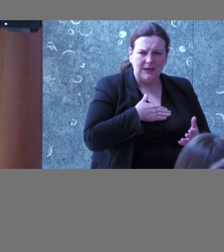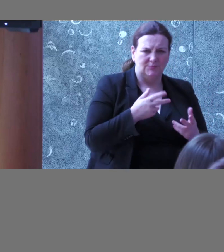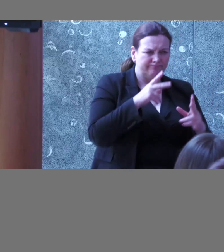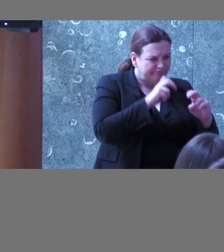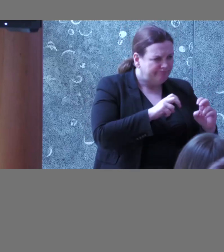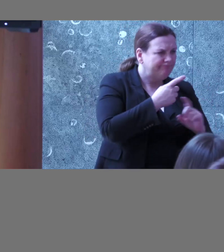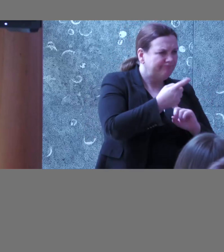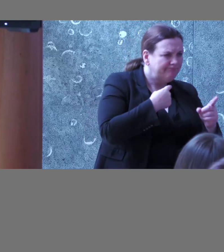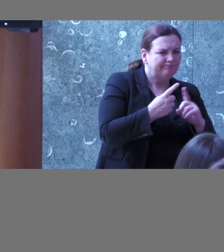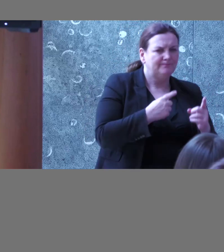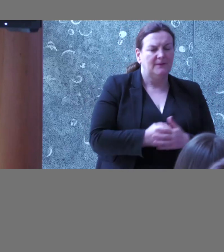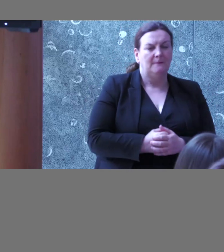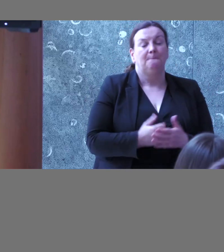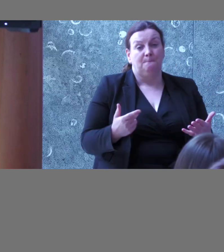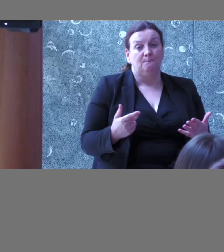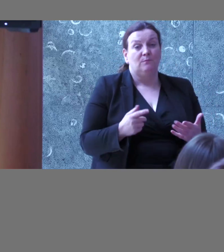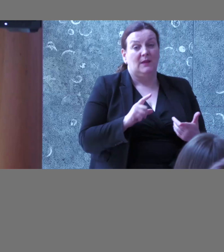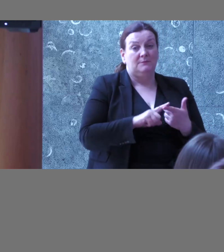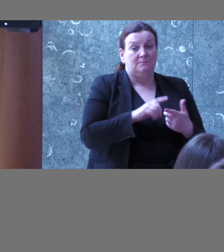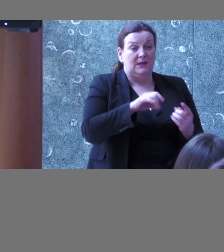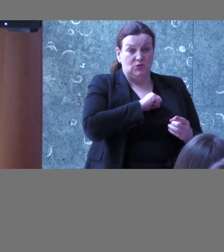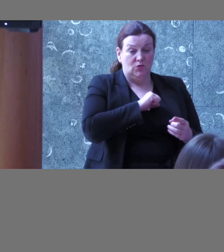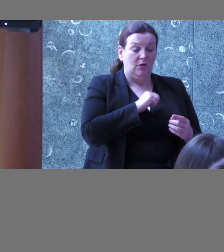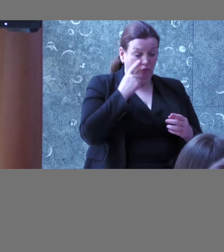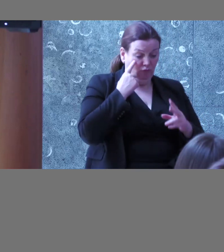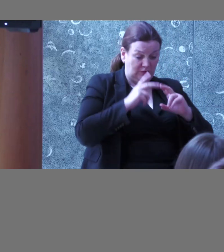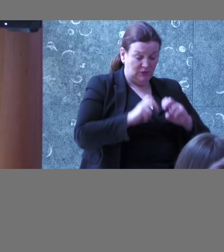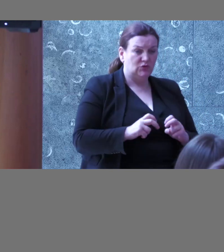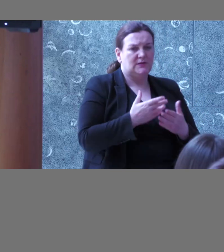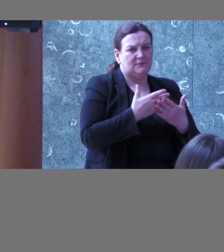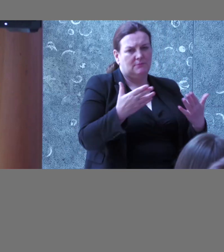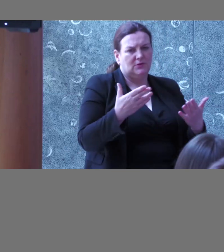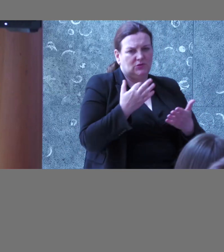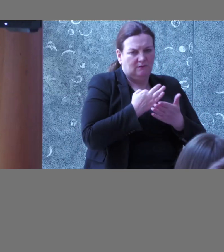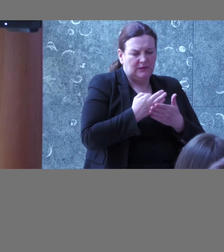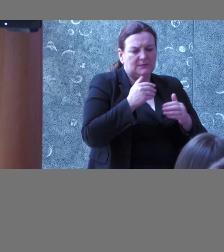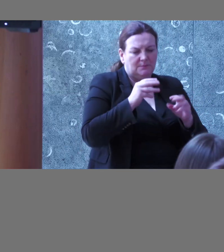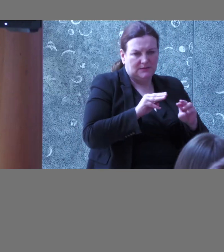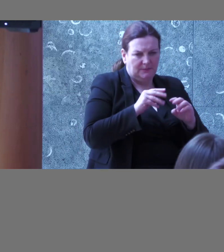And then also, you know, trying to carry out our research as often as possible, also.